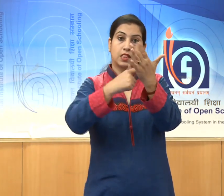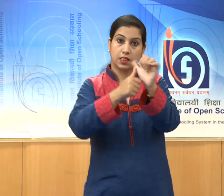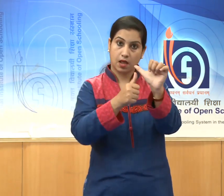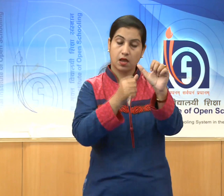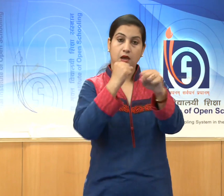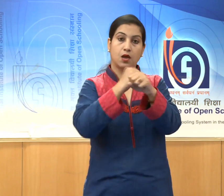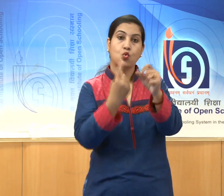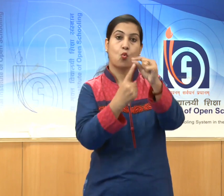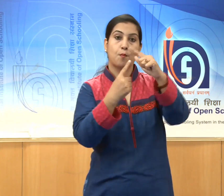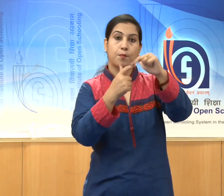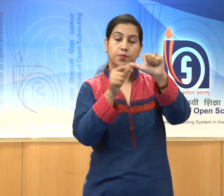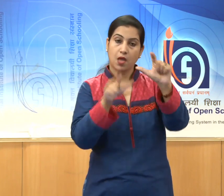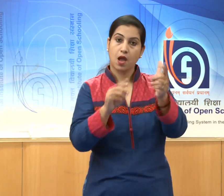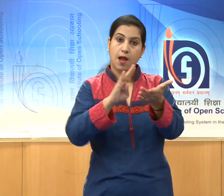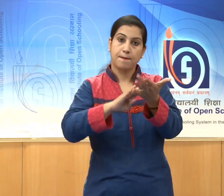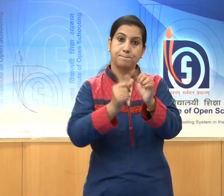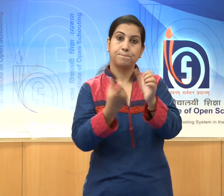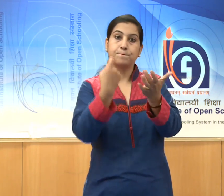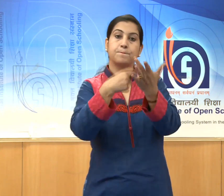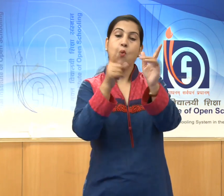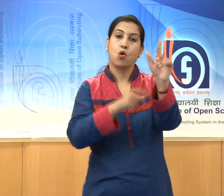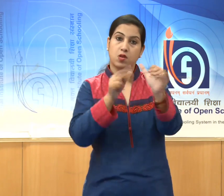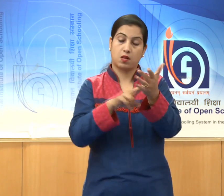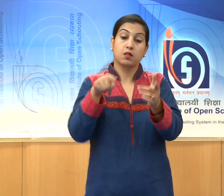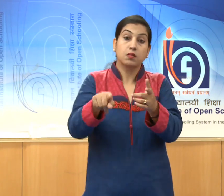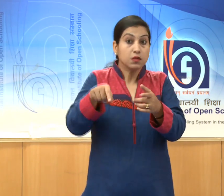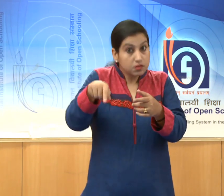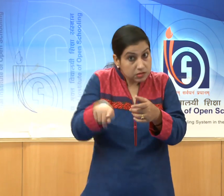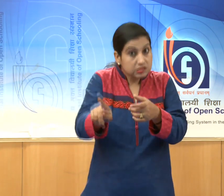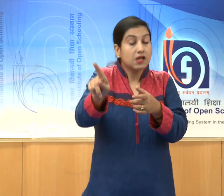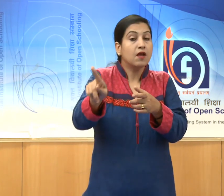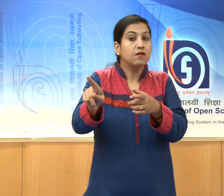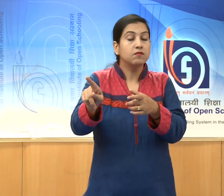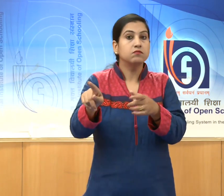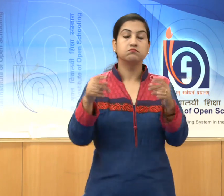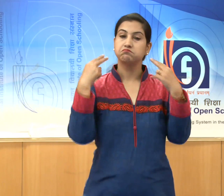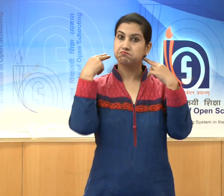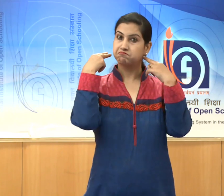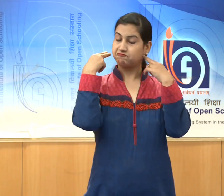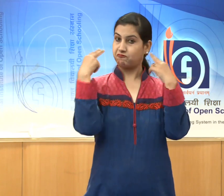Though he himself is an illustrious figure